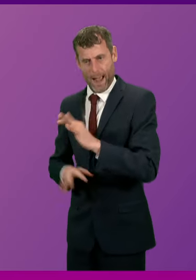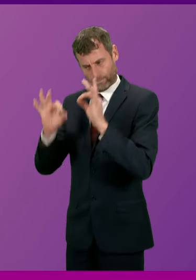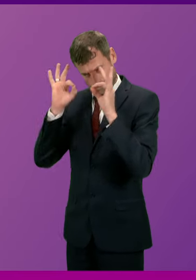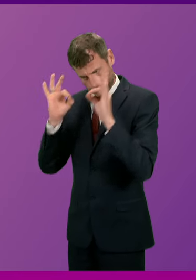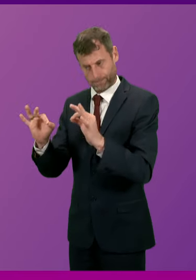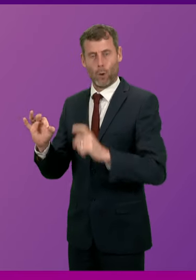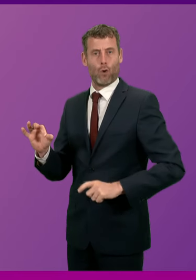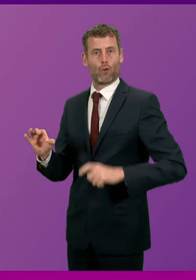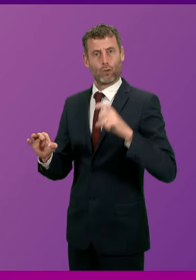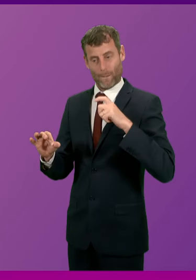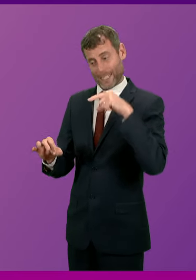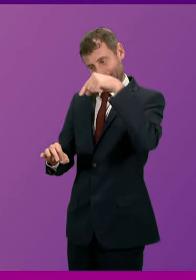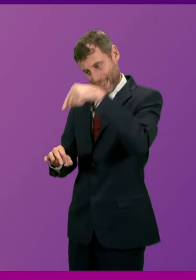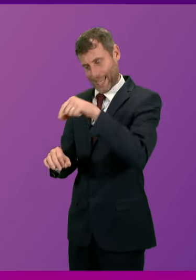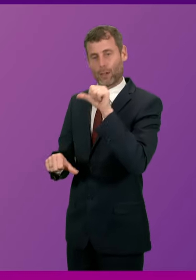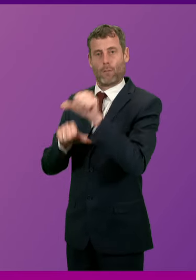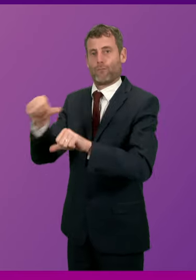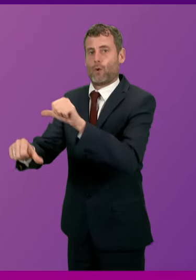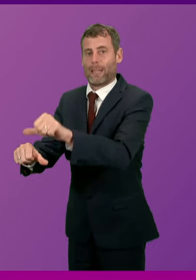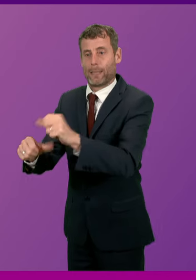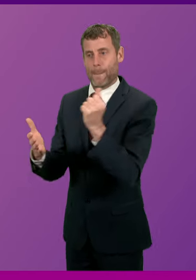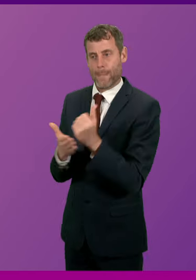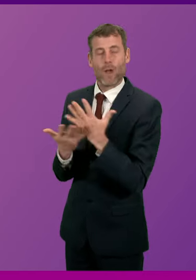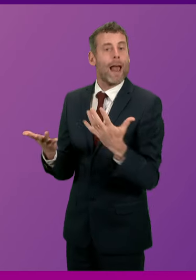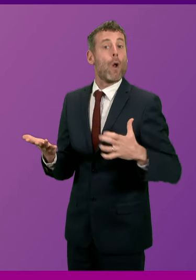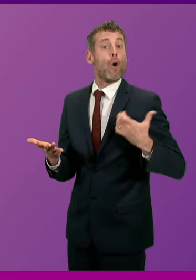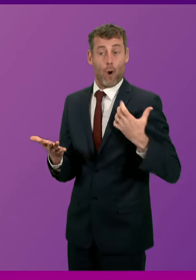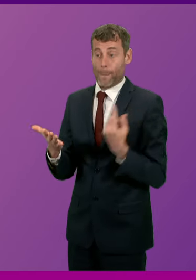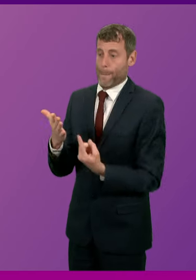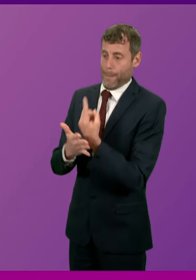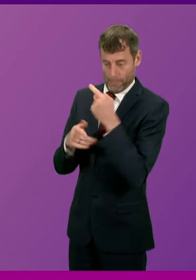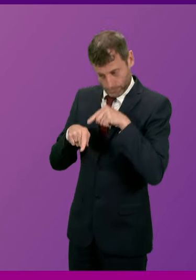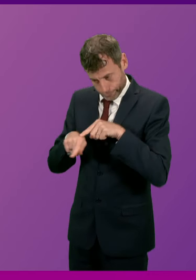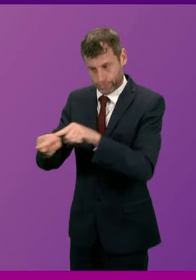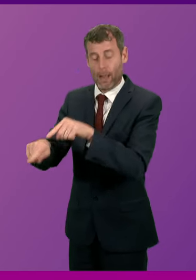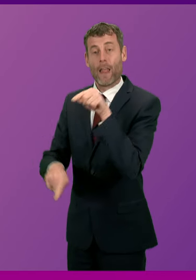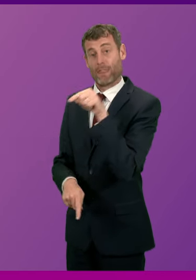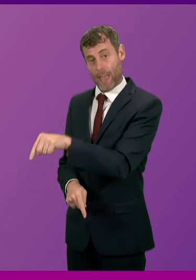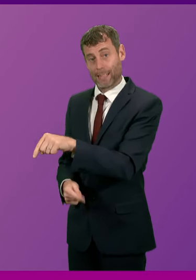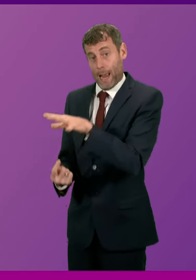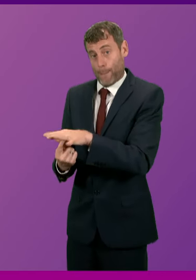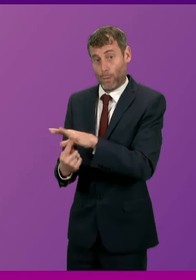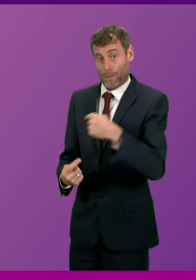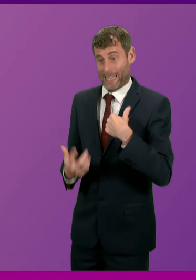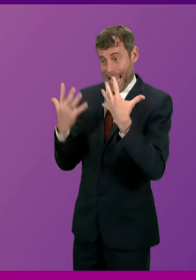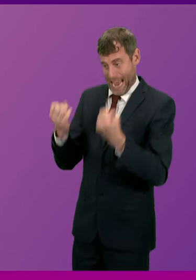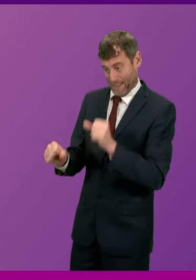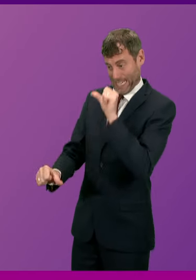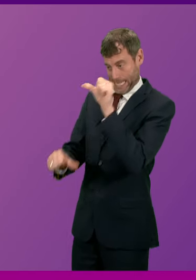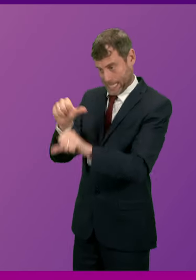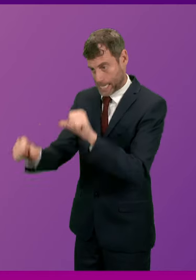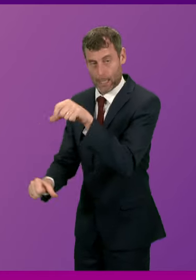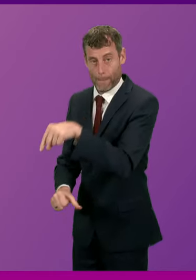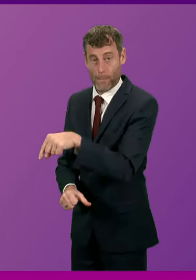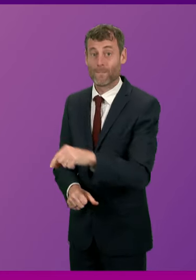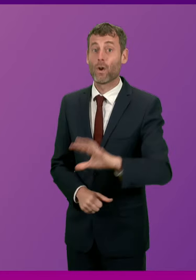confidence in the Parliament and its procedures which matter deeply to me as a member of this Parliament. Parliament, for the